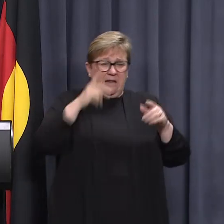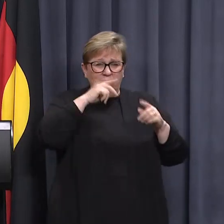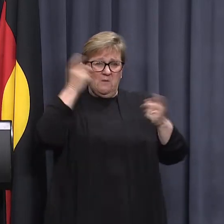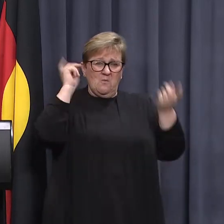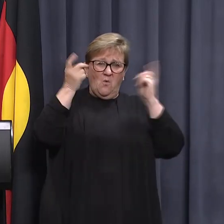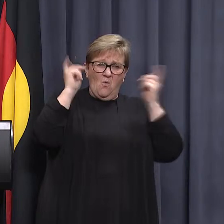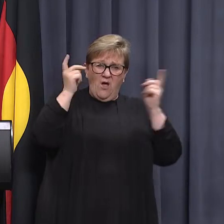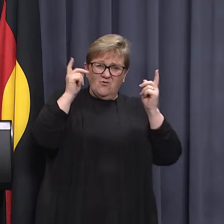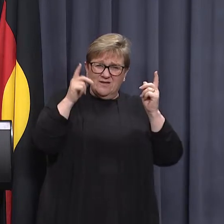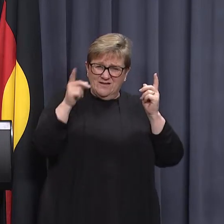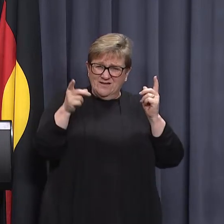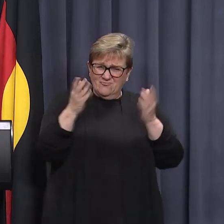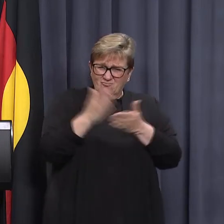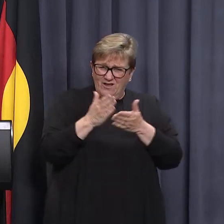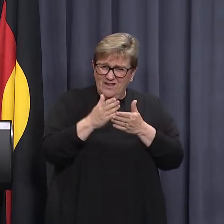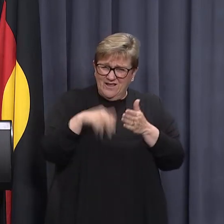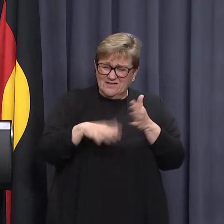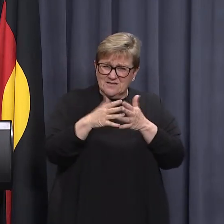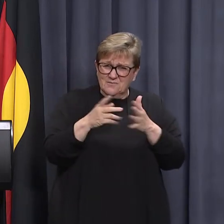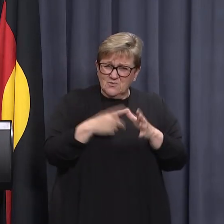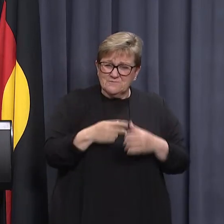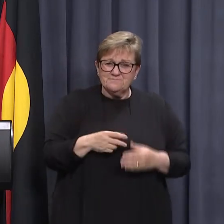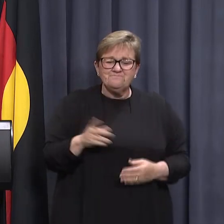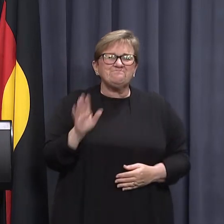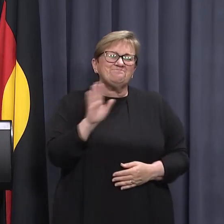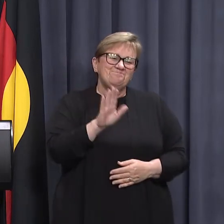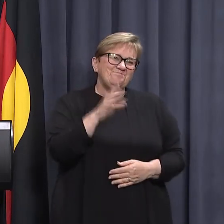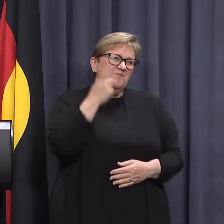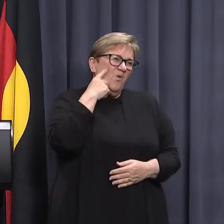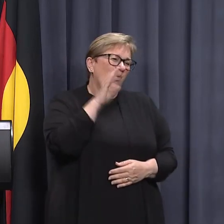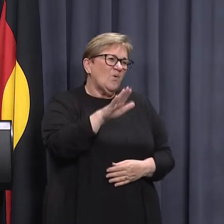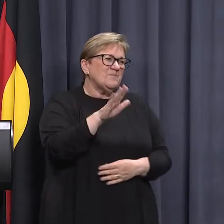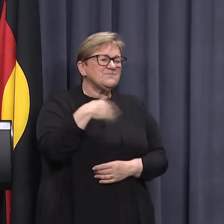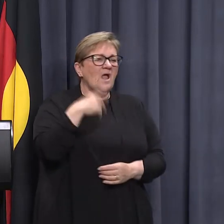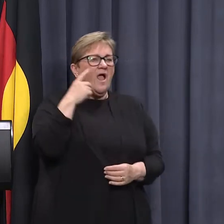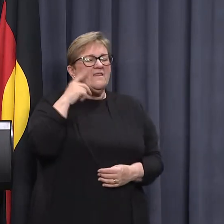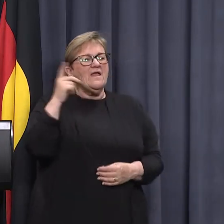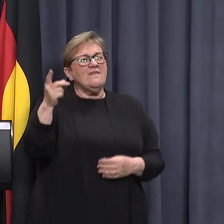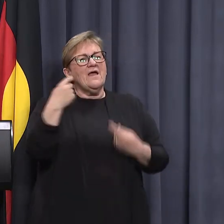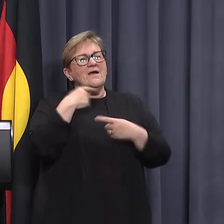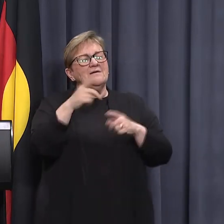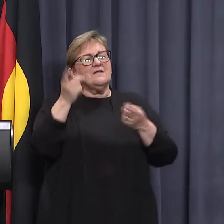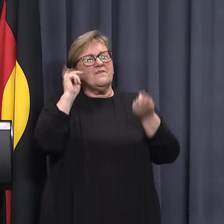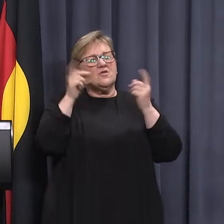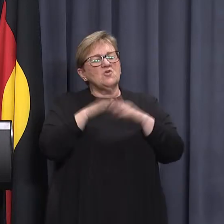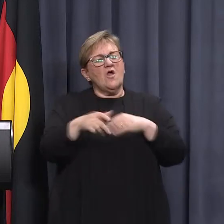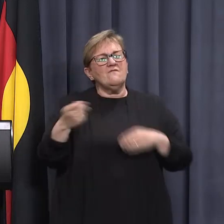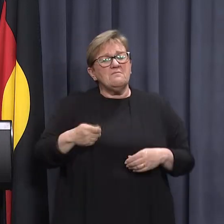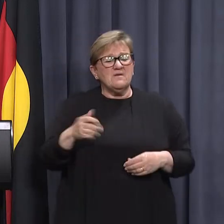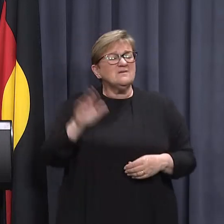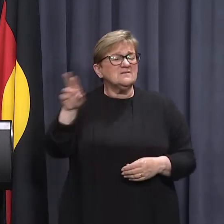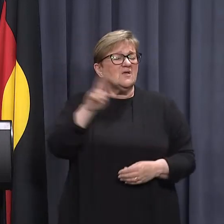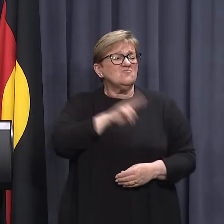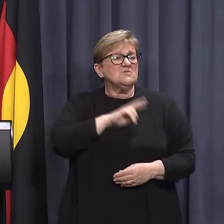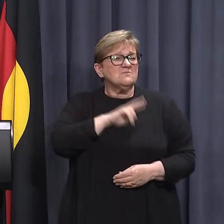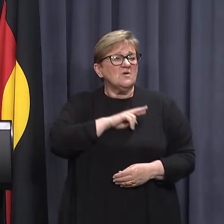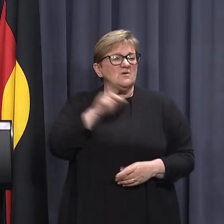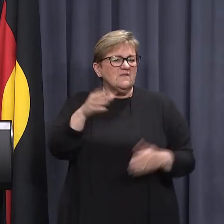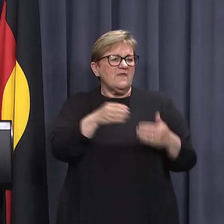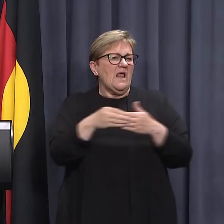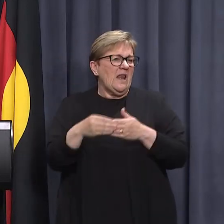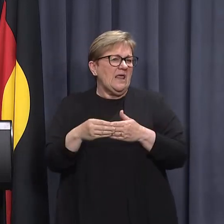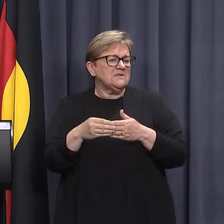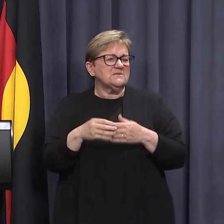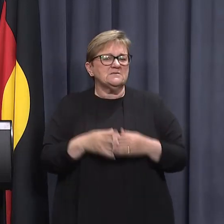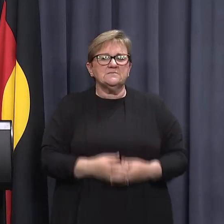amongst health professionals in this state? Look, I think they're reporting the concerns of their members and that's their responsibility as leaders in